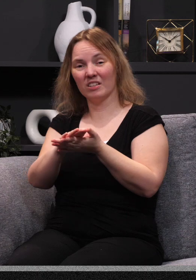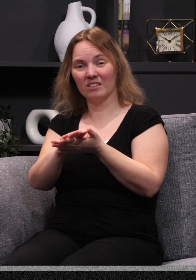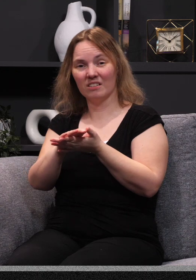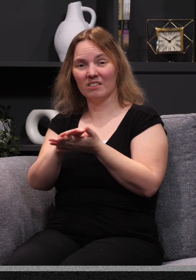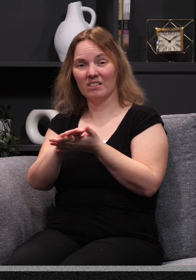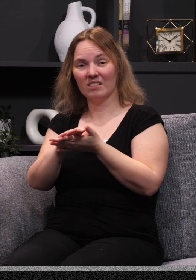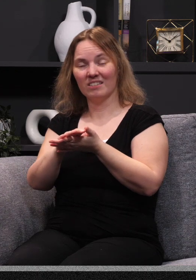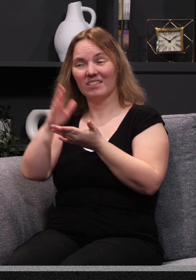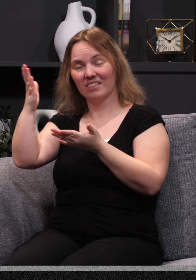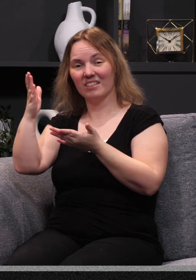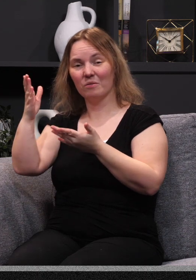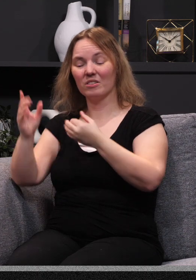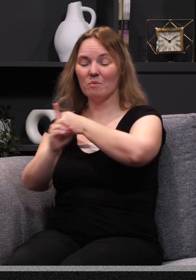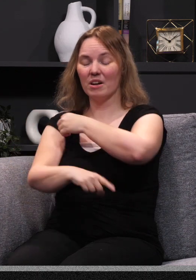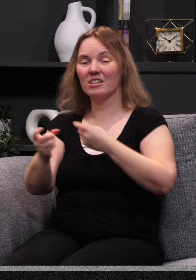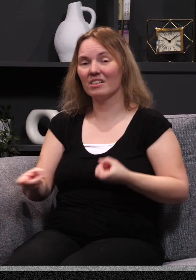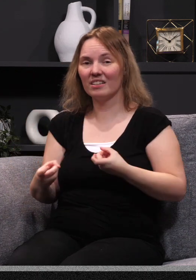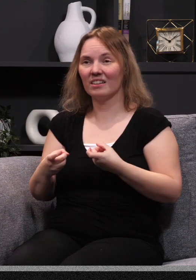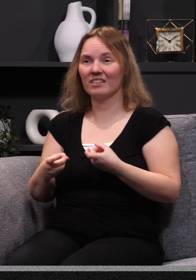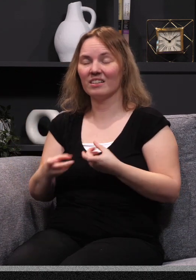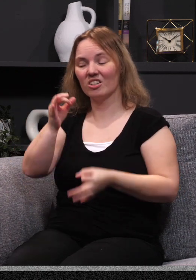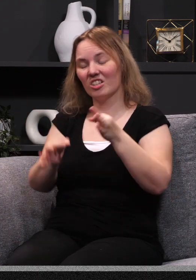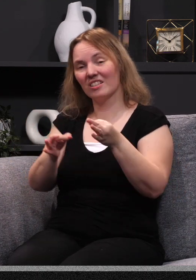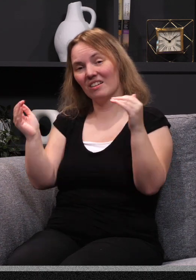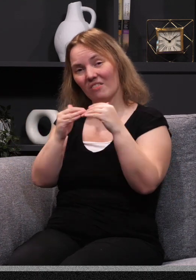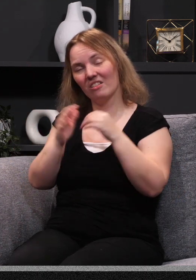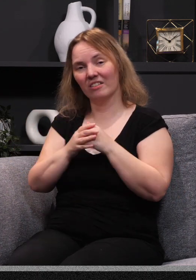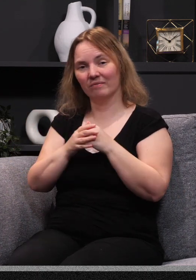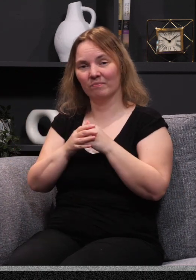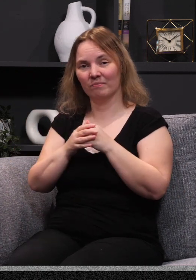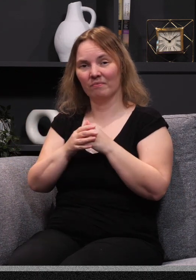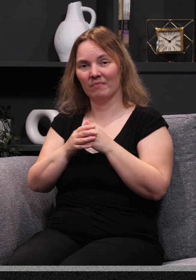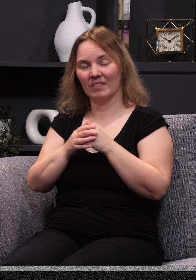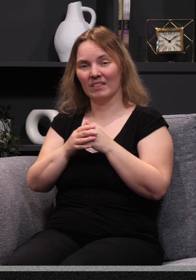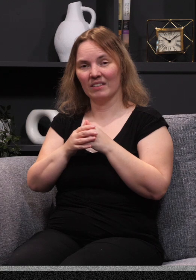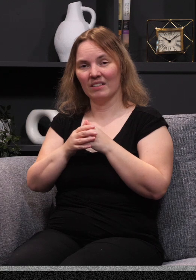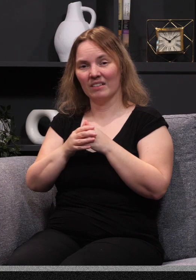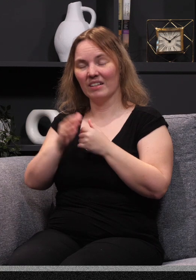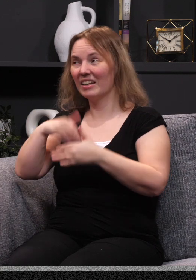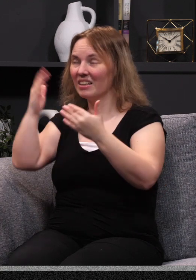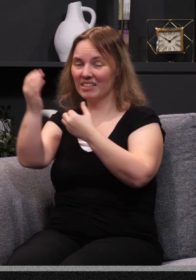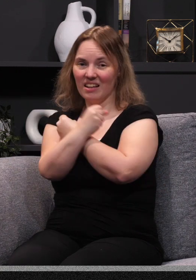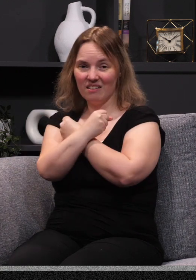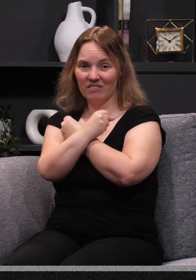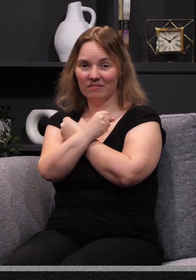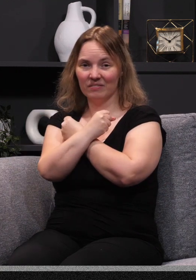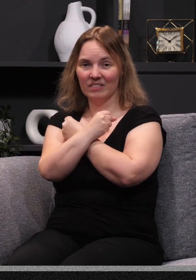perfectly holy, he will also punish sin justly and fairly. So you see, in his